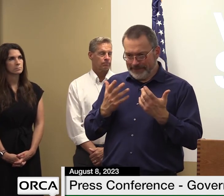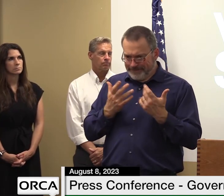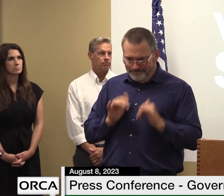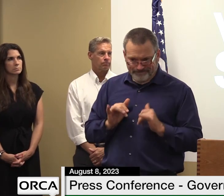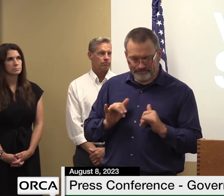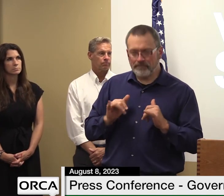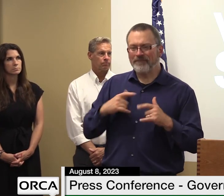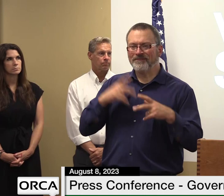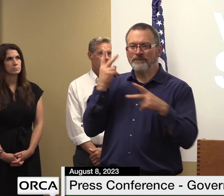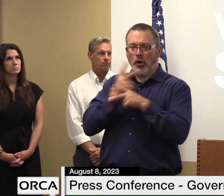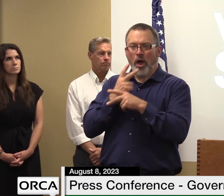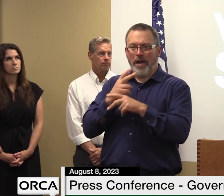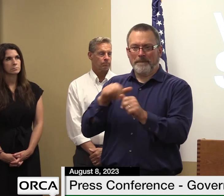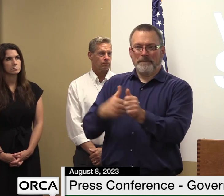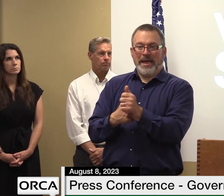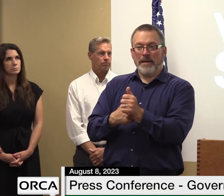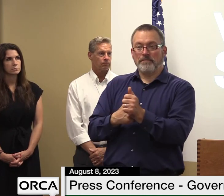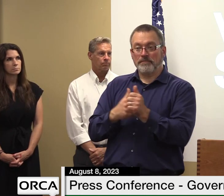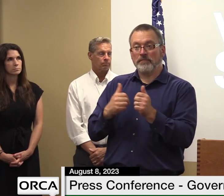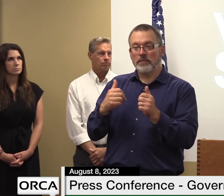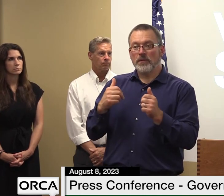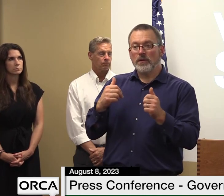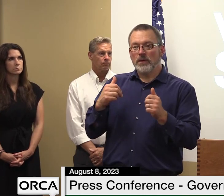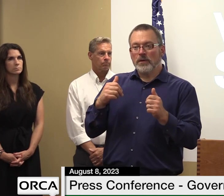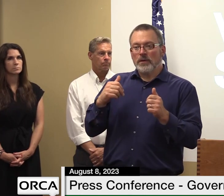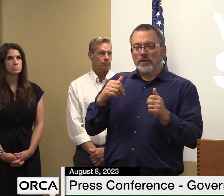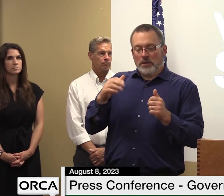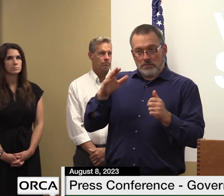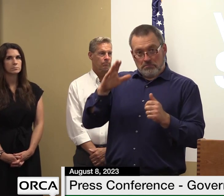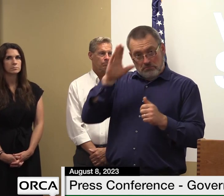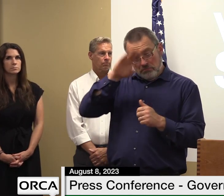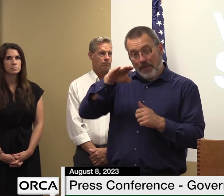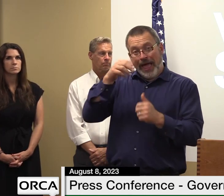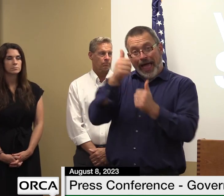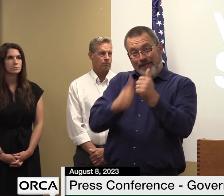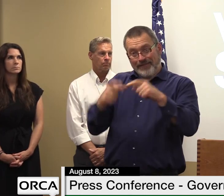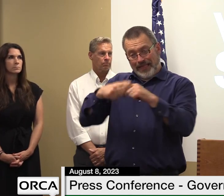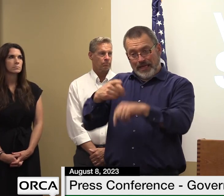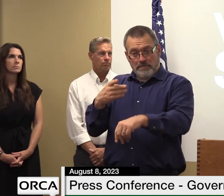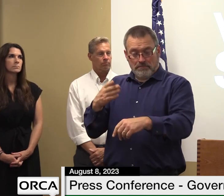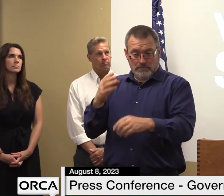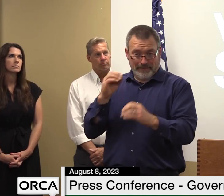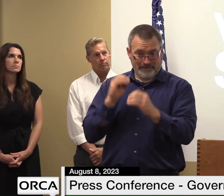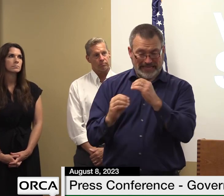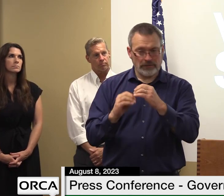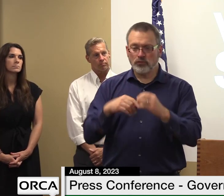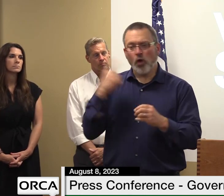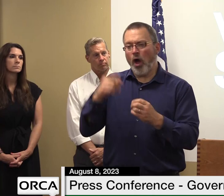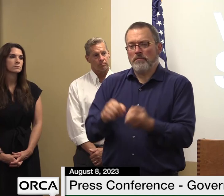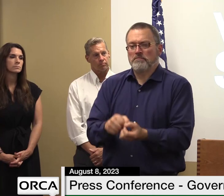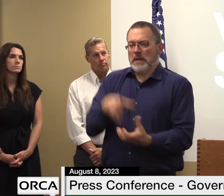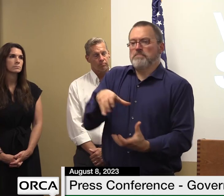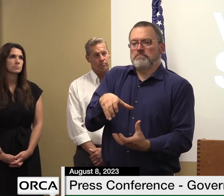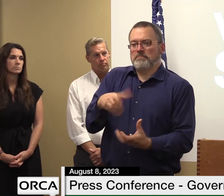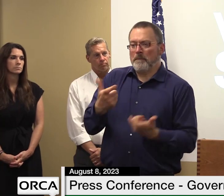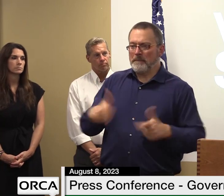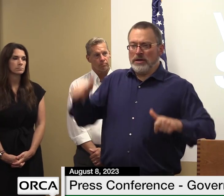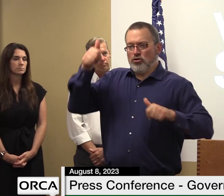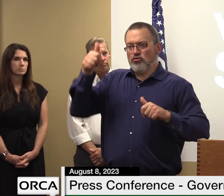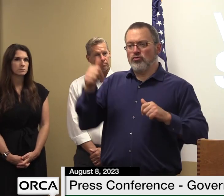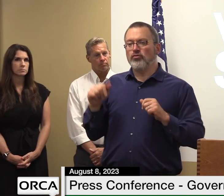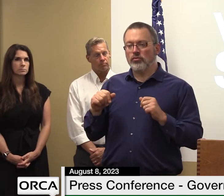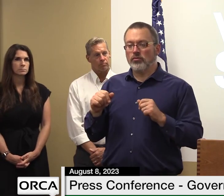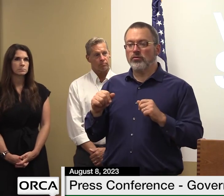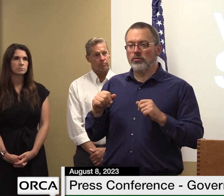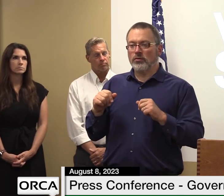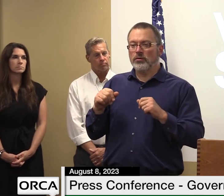every single place we could we've upsized right then and there so that's an example i think of of how we look at things differently